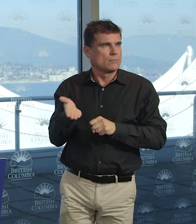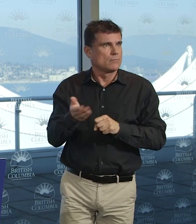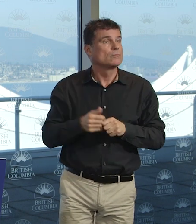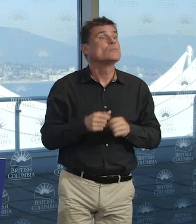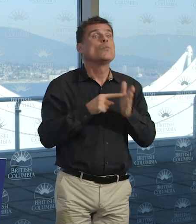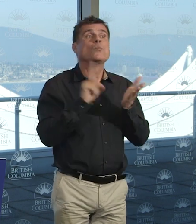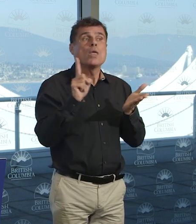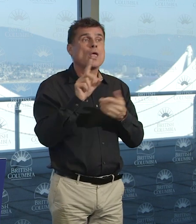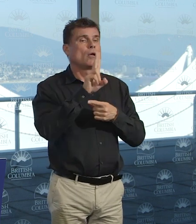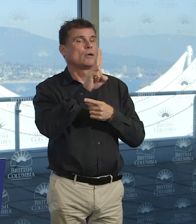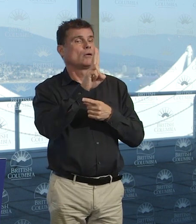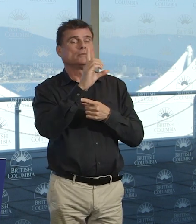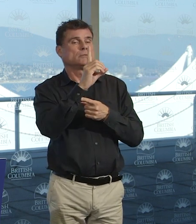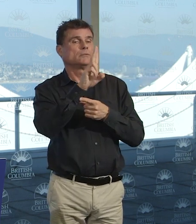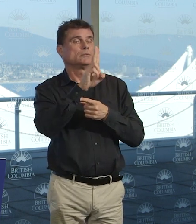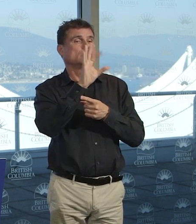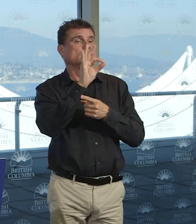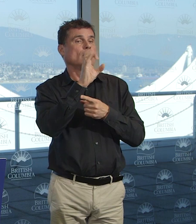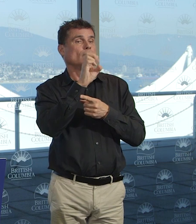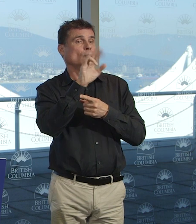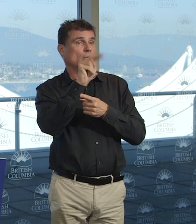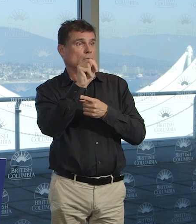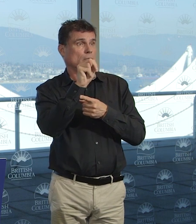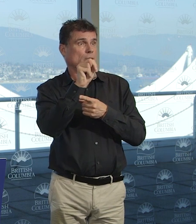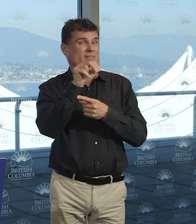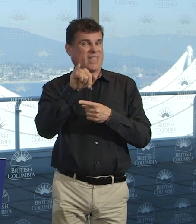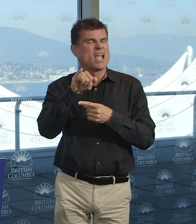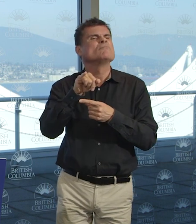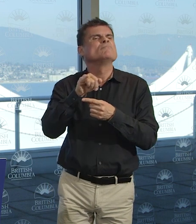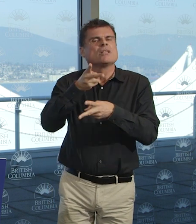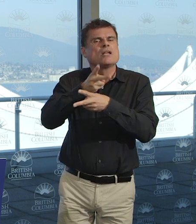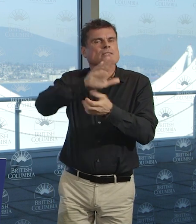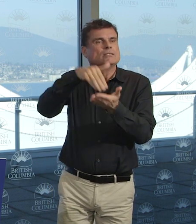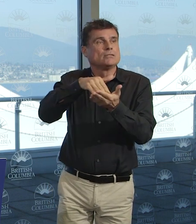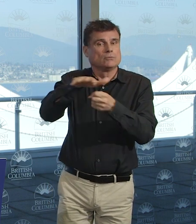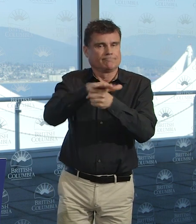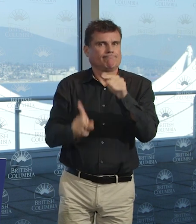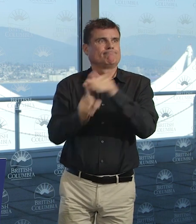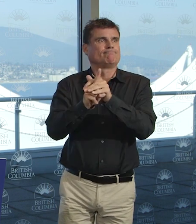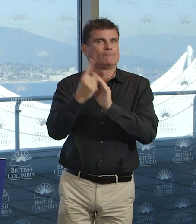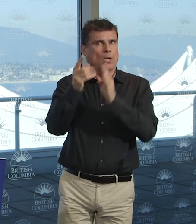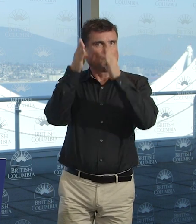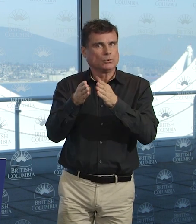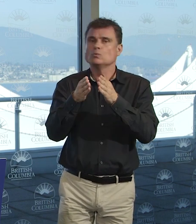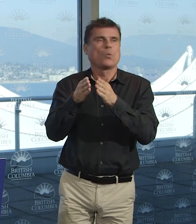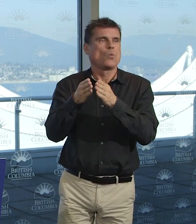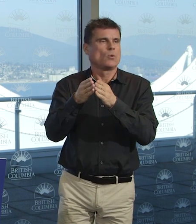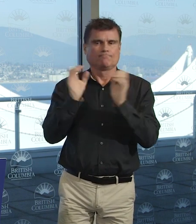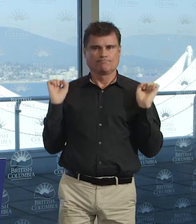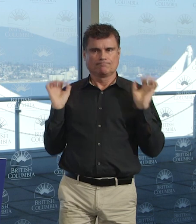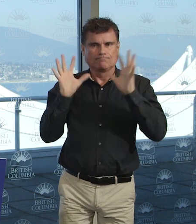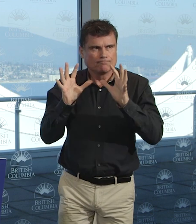that centre is now being managed as an outbreak as we do whenever we detect a case in a in a healthcare